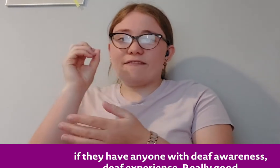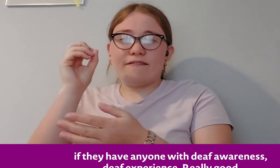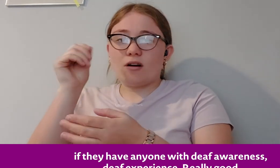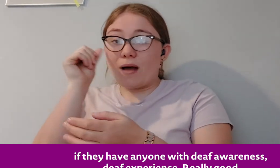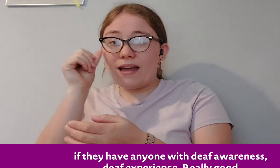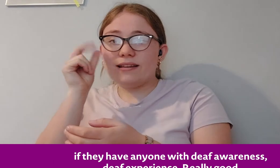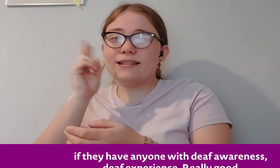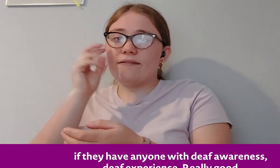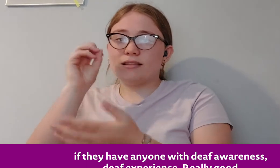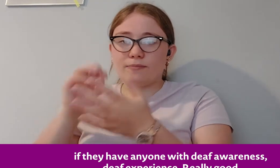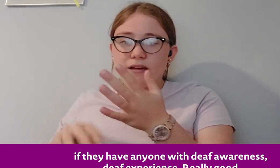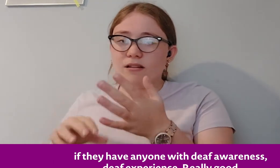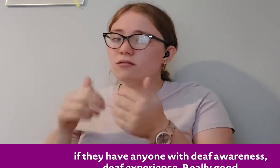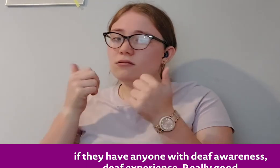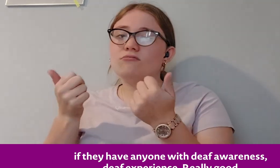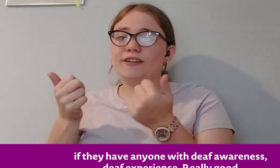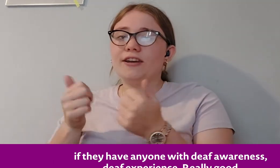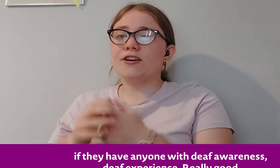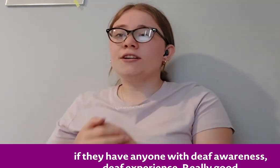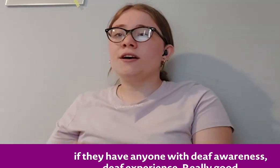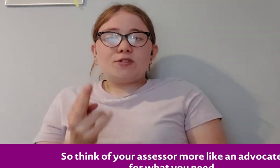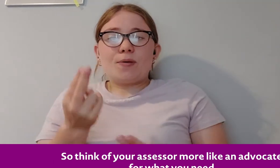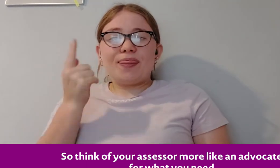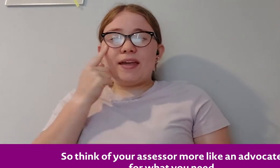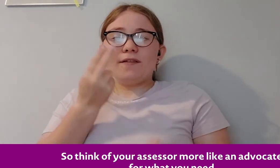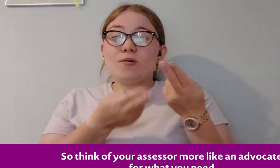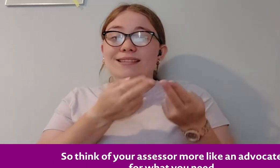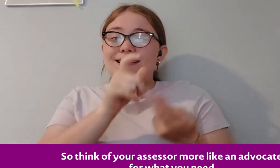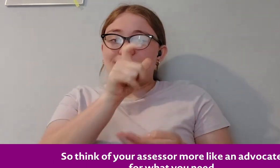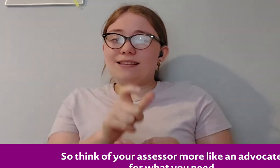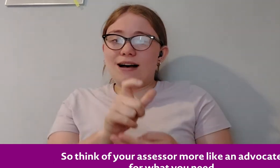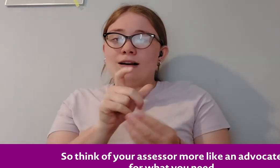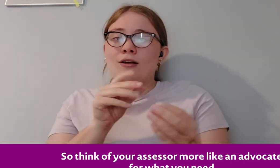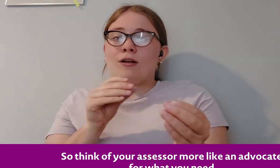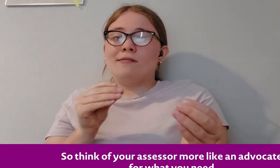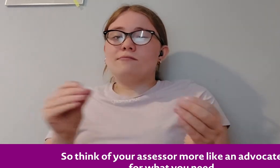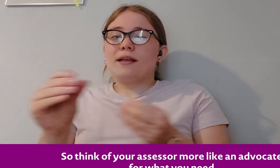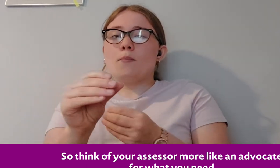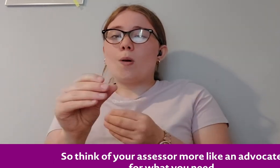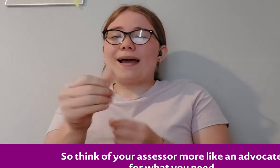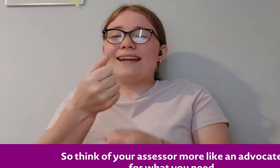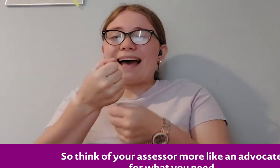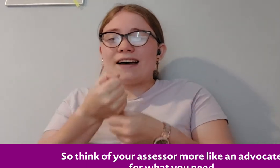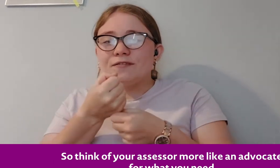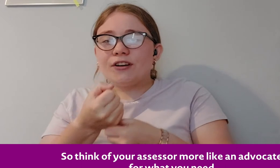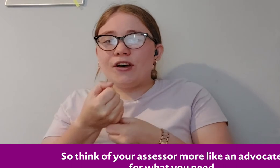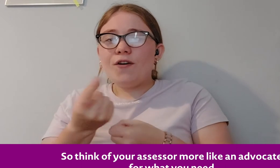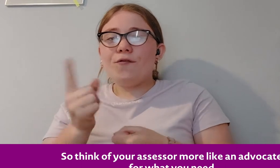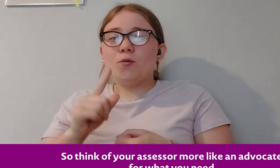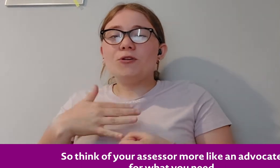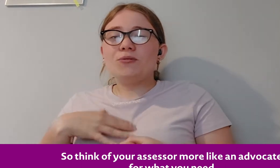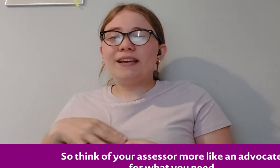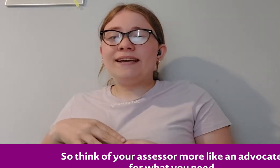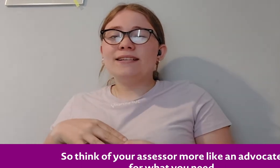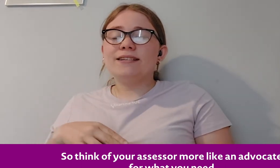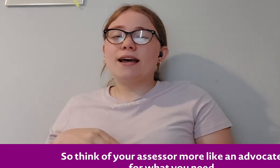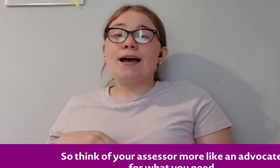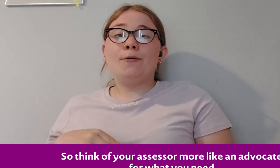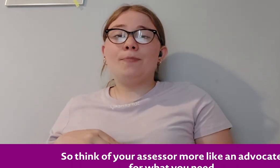awareness, deaf experience, really good. So think of your assessor more like an advocate for what you need. And